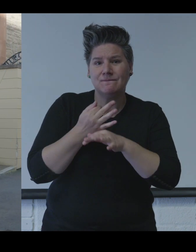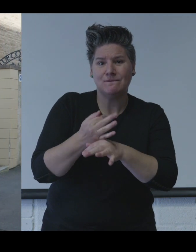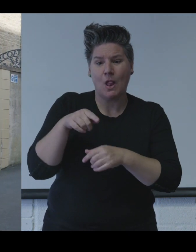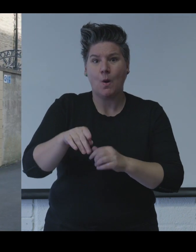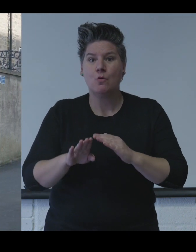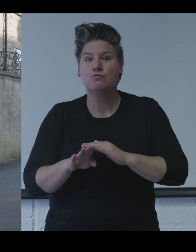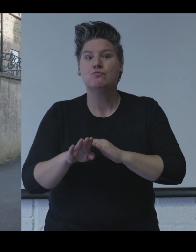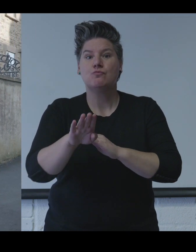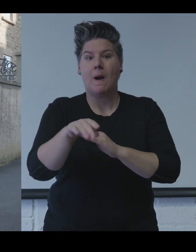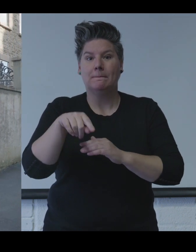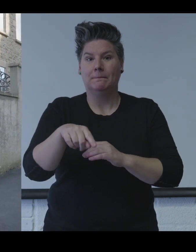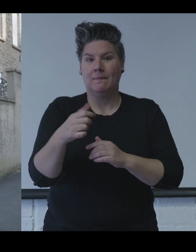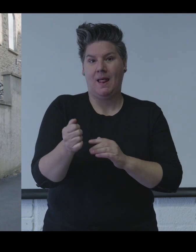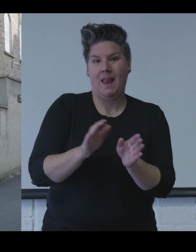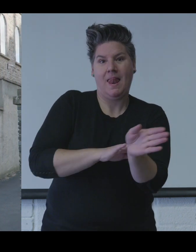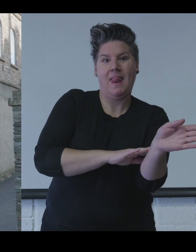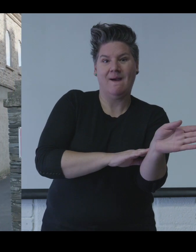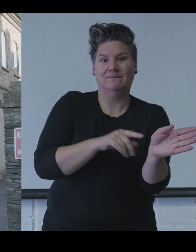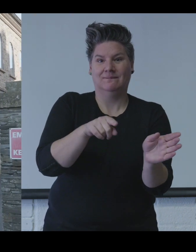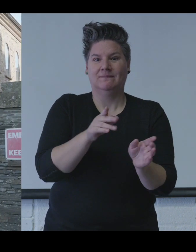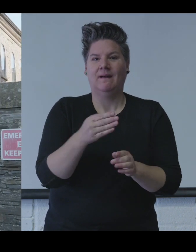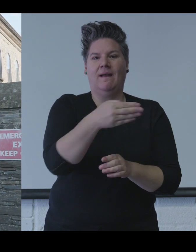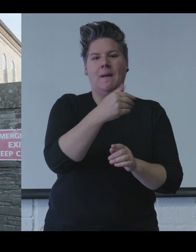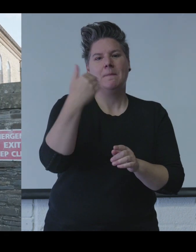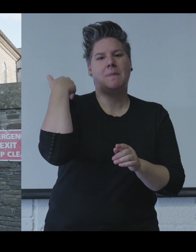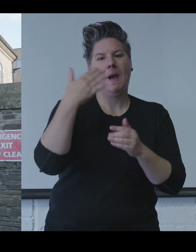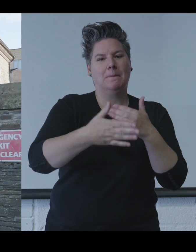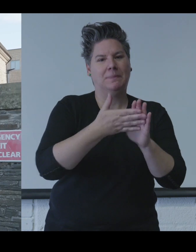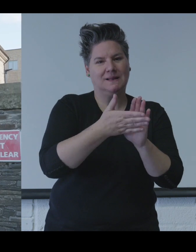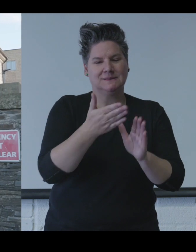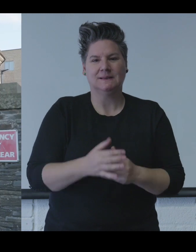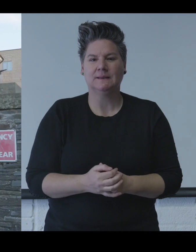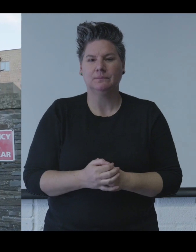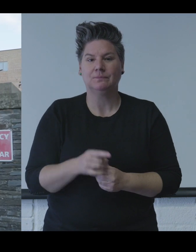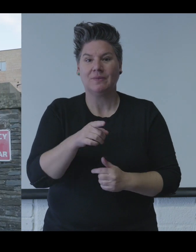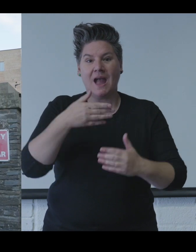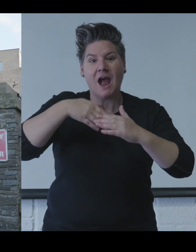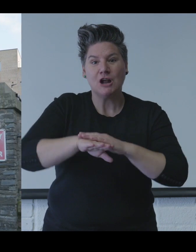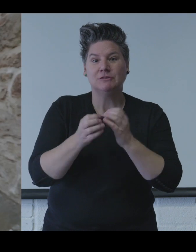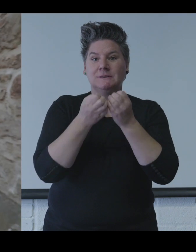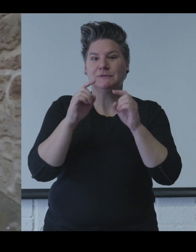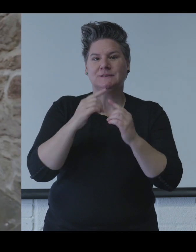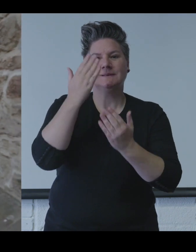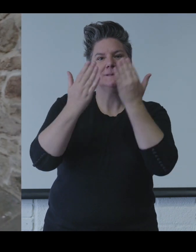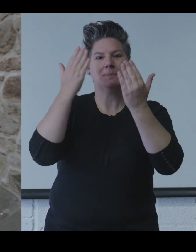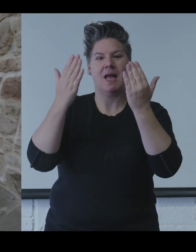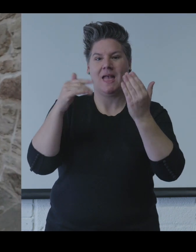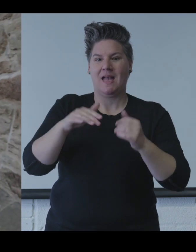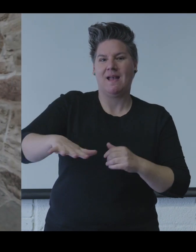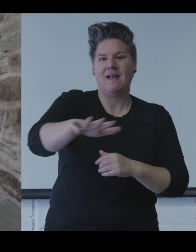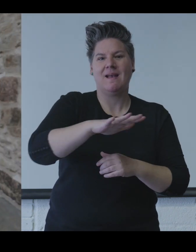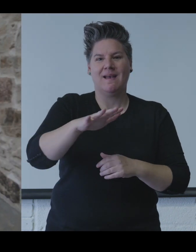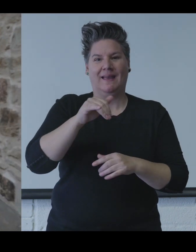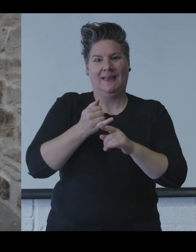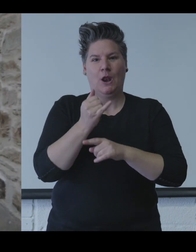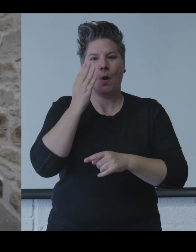There is an entrance to the red gate on the right hand side of the main gates at the front of the building. This is suitable for wheelchair users and those who use